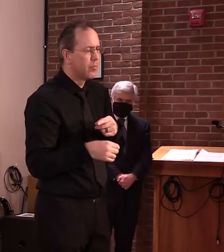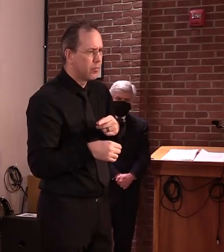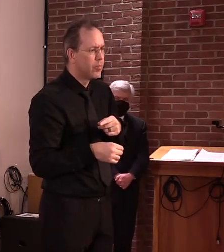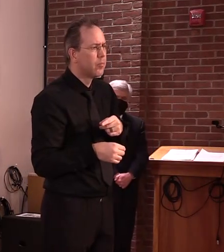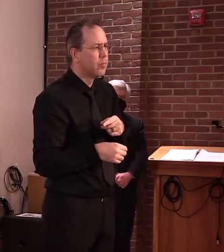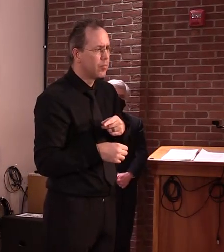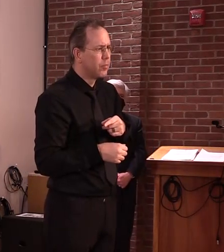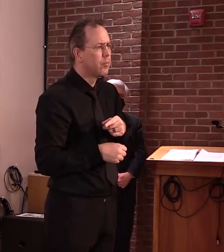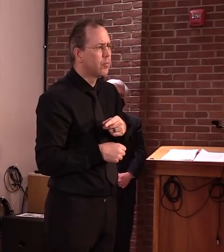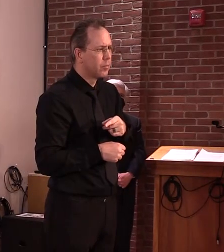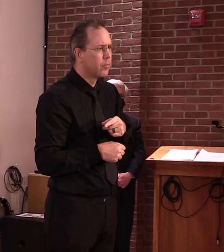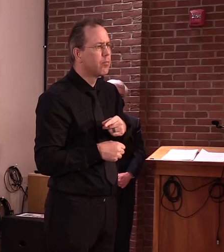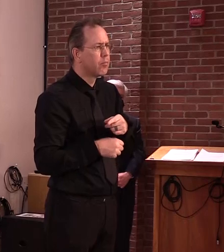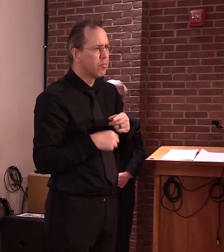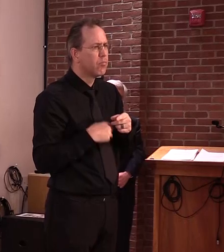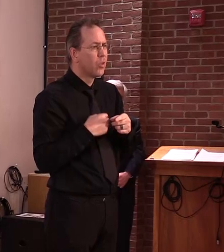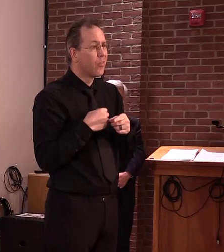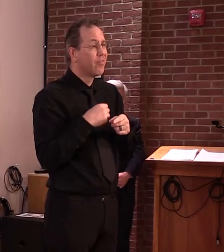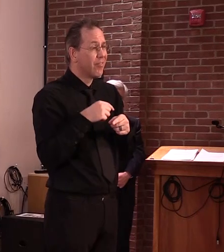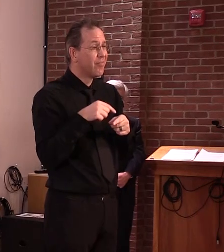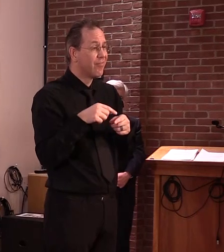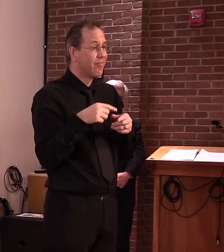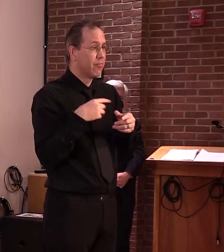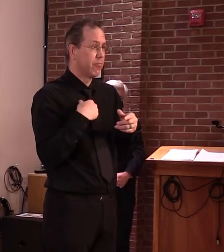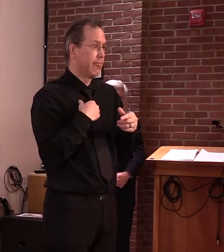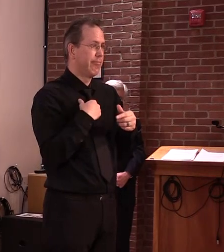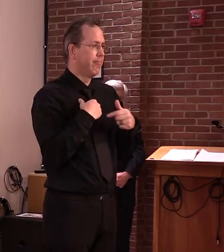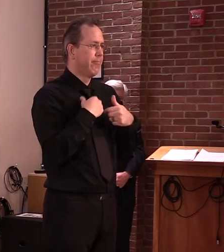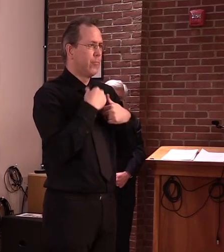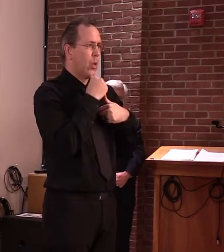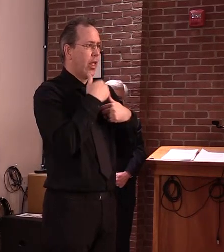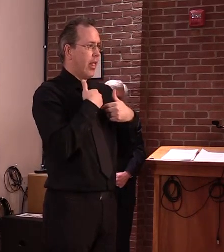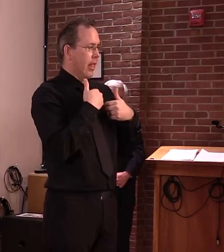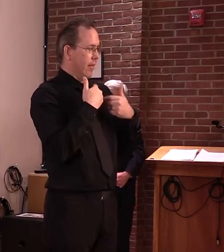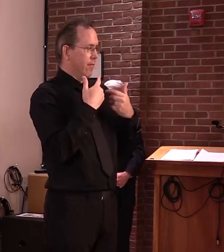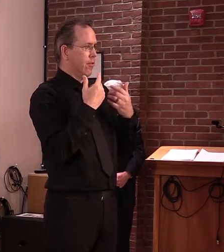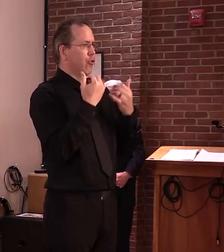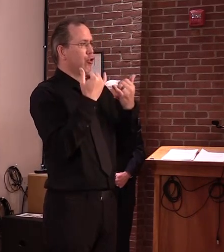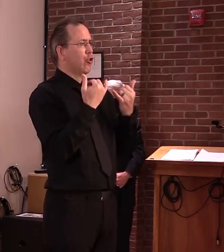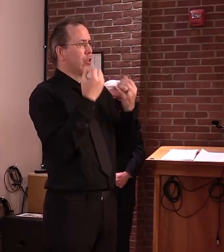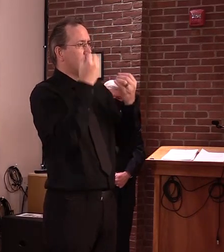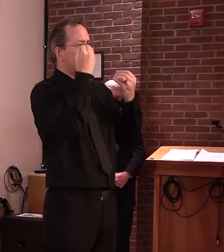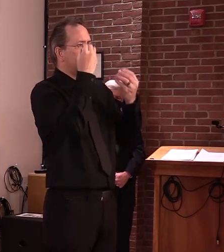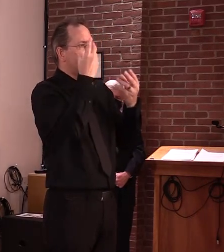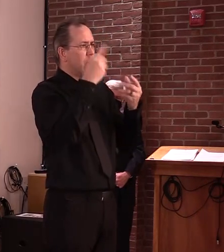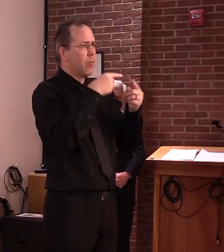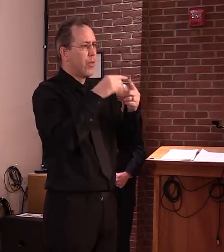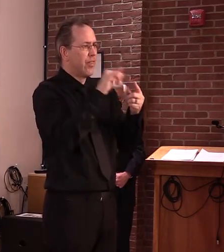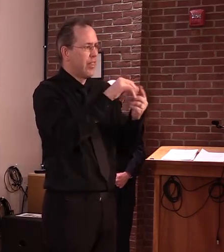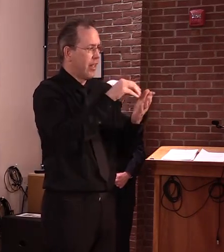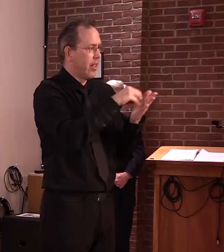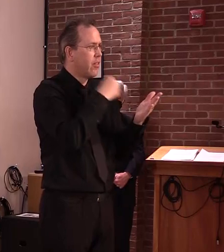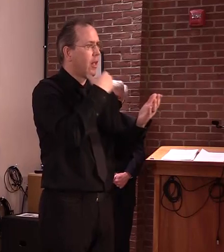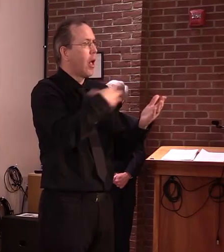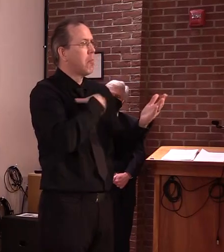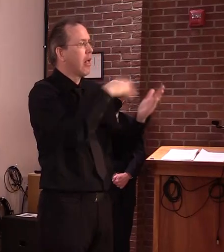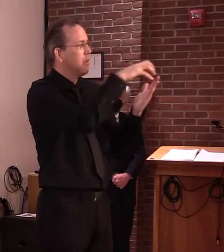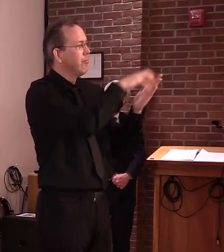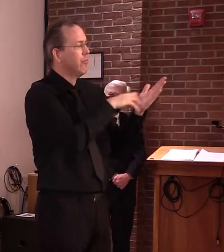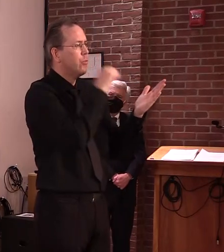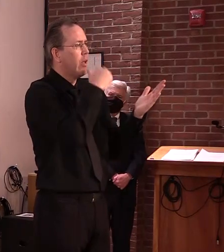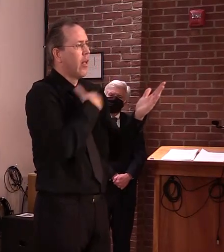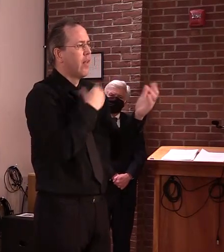meeting. Um, I don't have, uh, the current statistics, but that's something we can, uh, follow up on. We can get that to you, Guy.